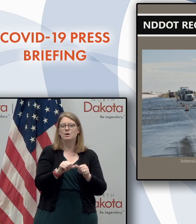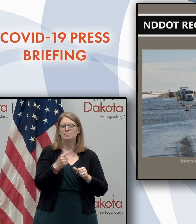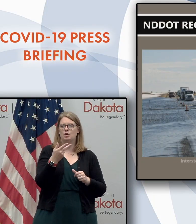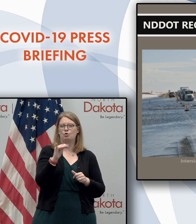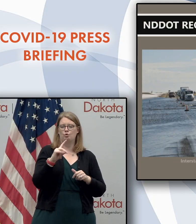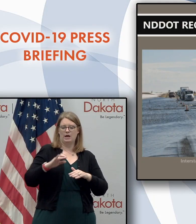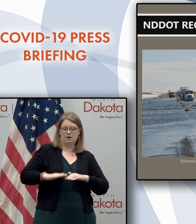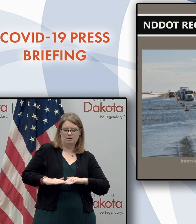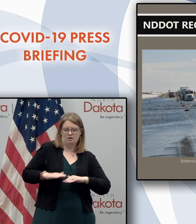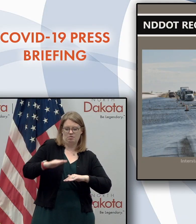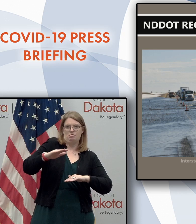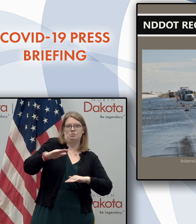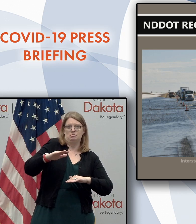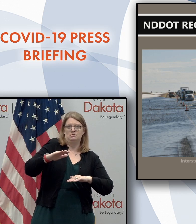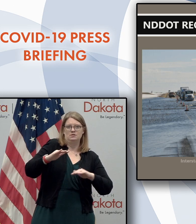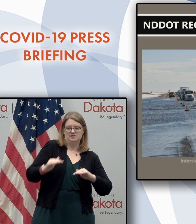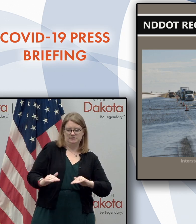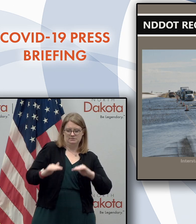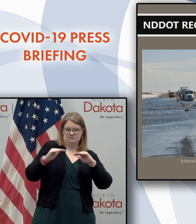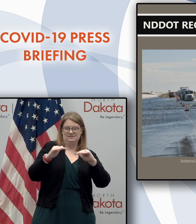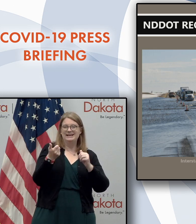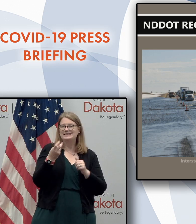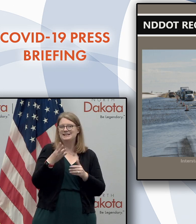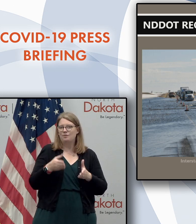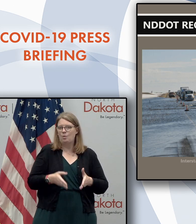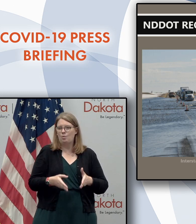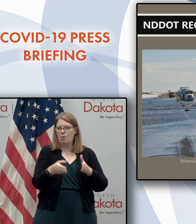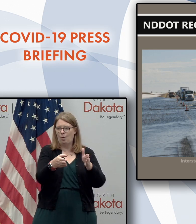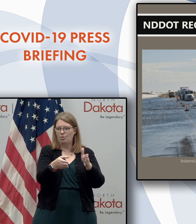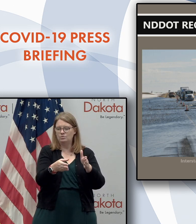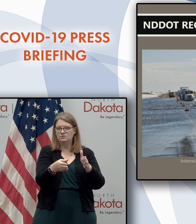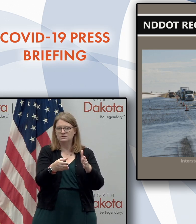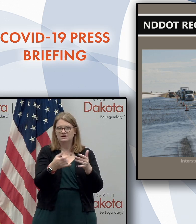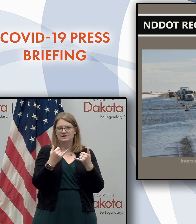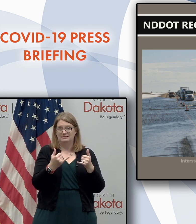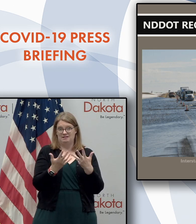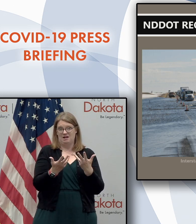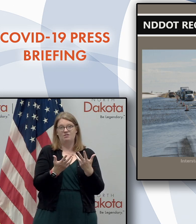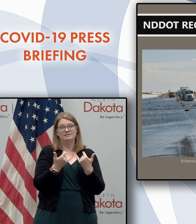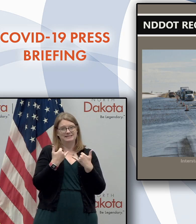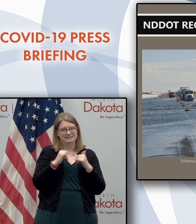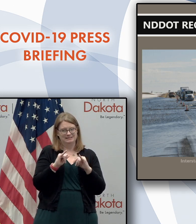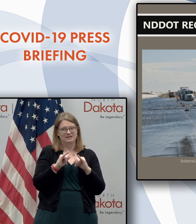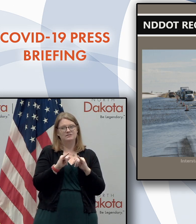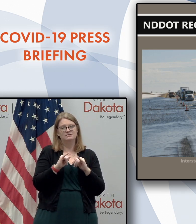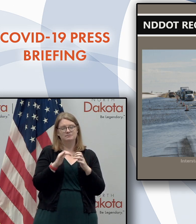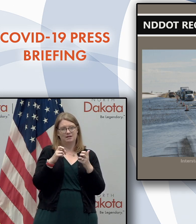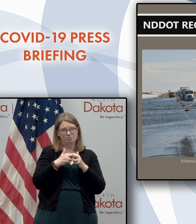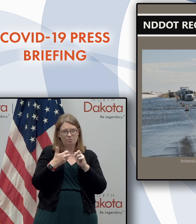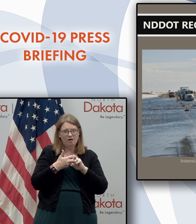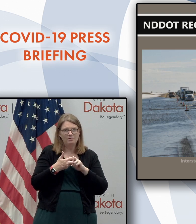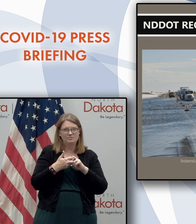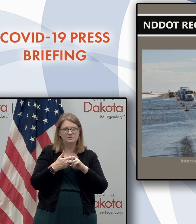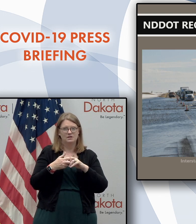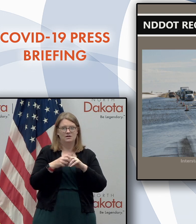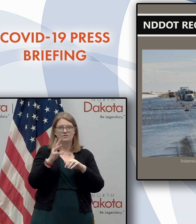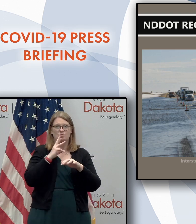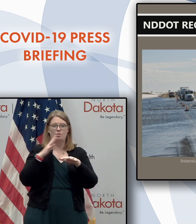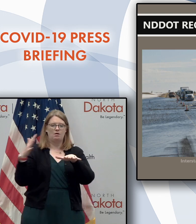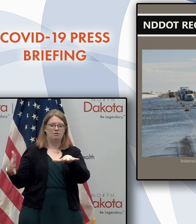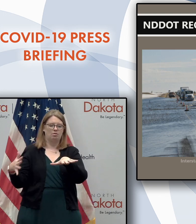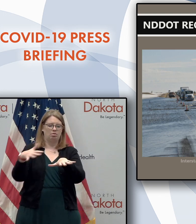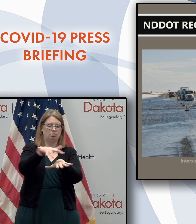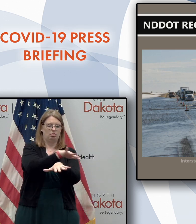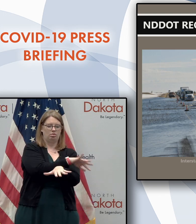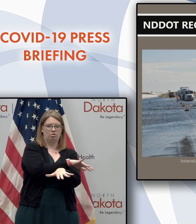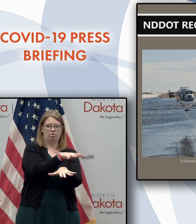constructed. And several roadways across the state, again, are in danger of undergoing, uh, going under water. anybody